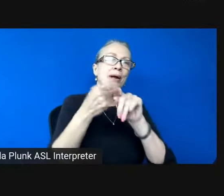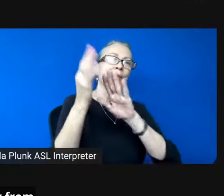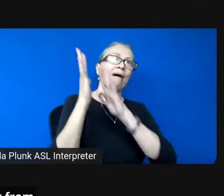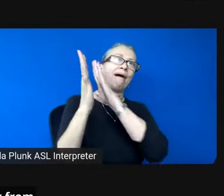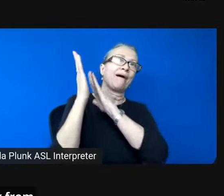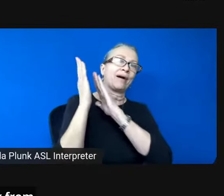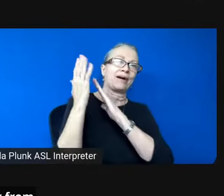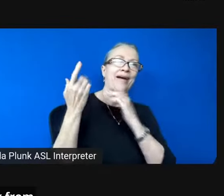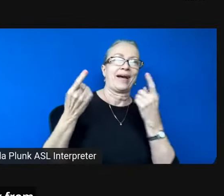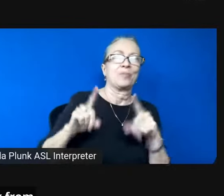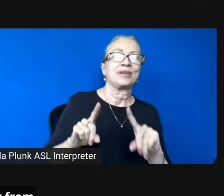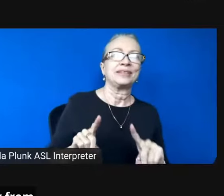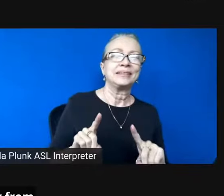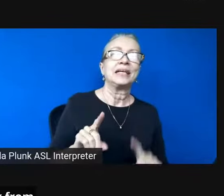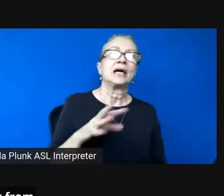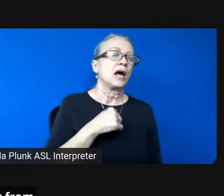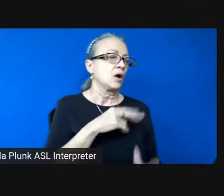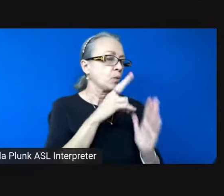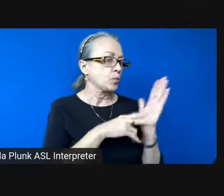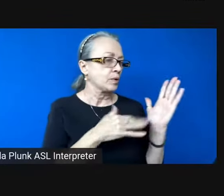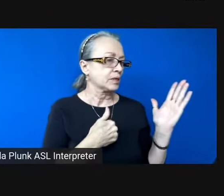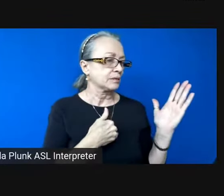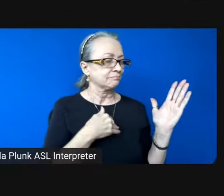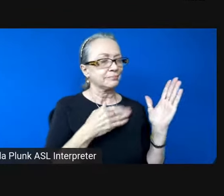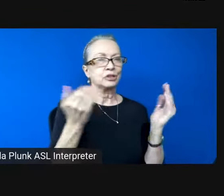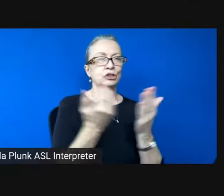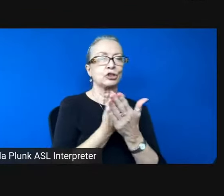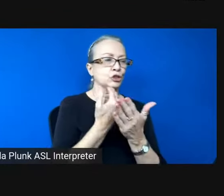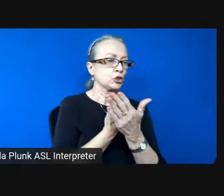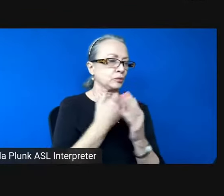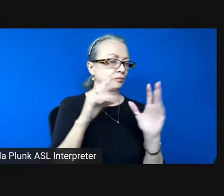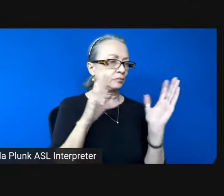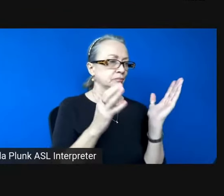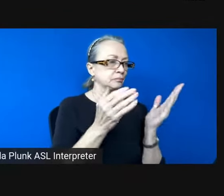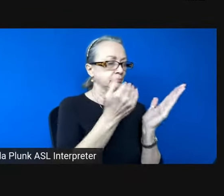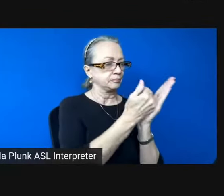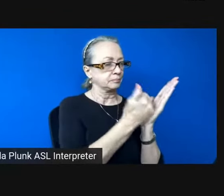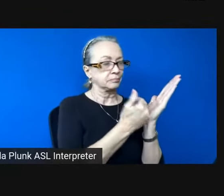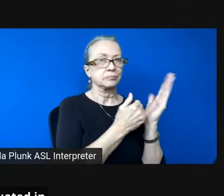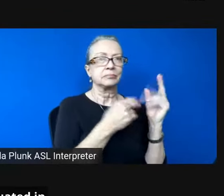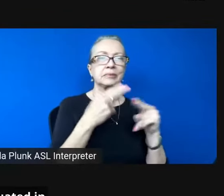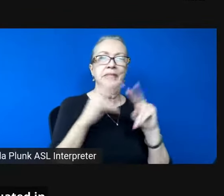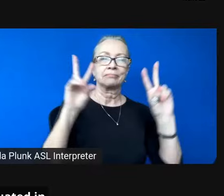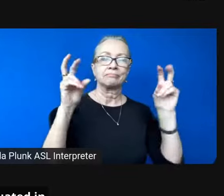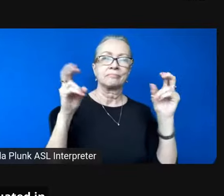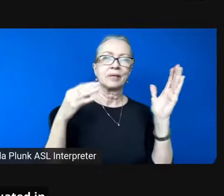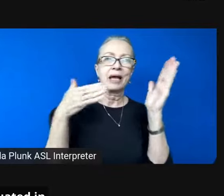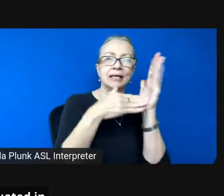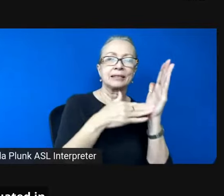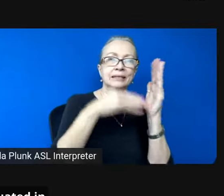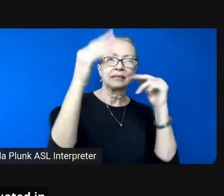So I'll be reading from my debut collection, Against Heaven, and starting with a poem that feels very